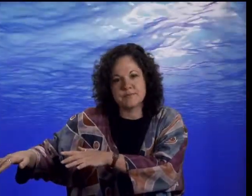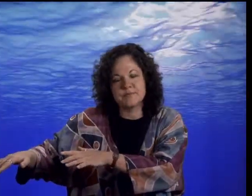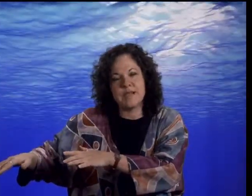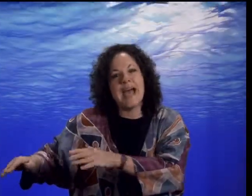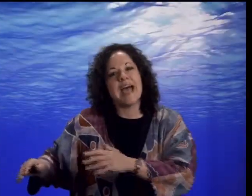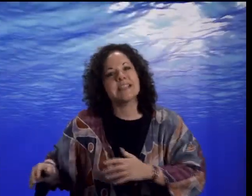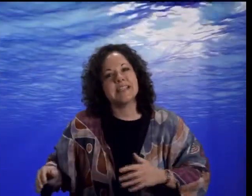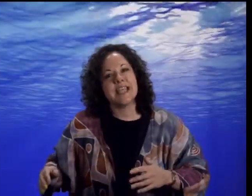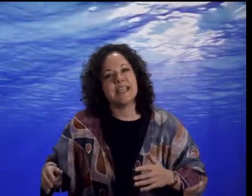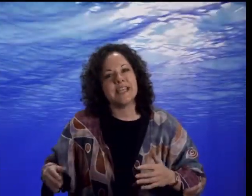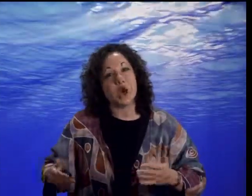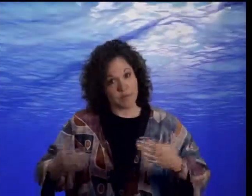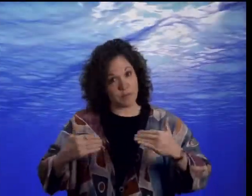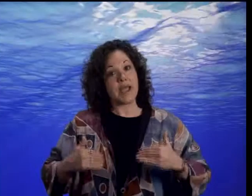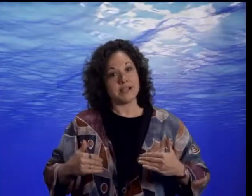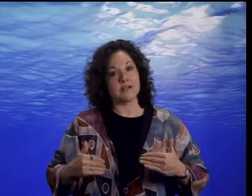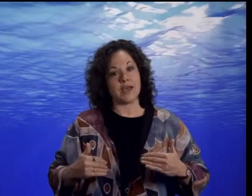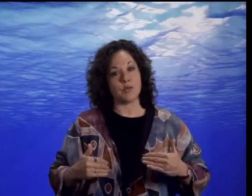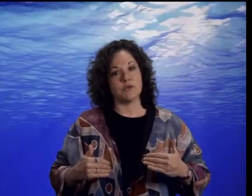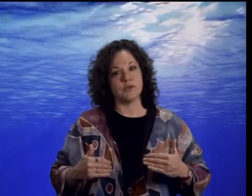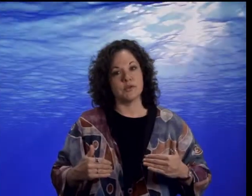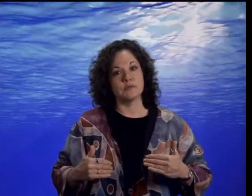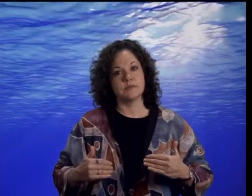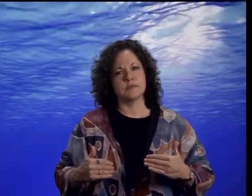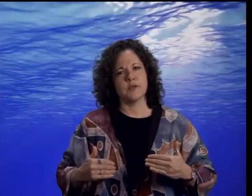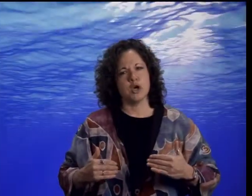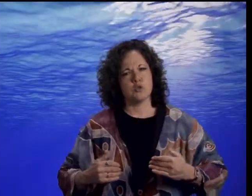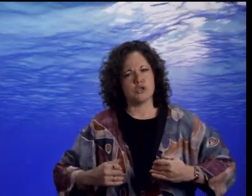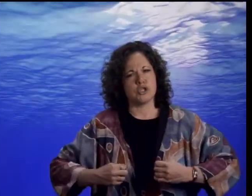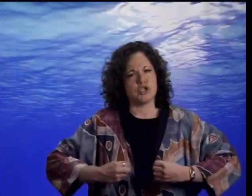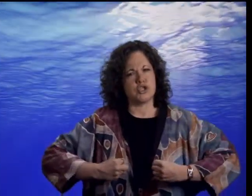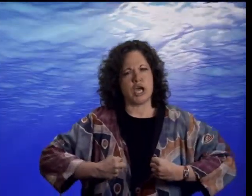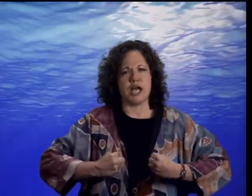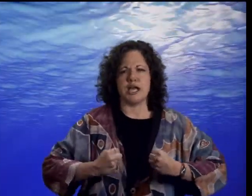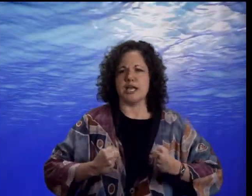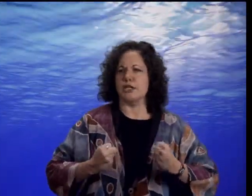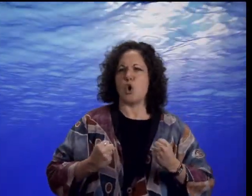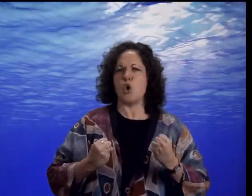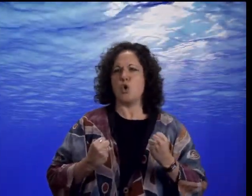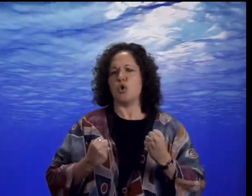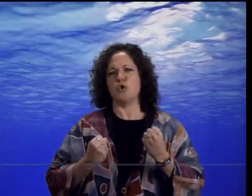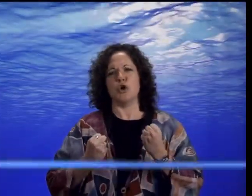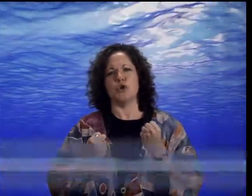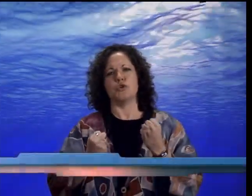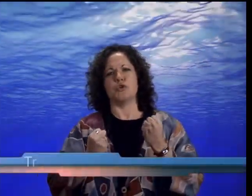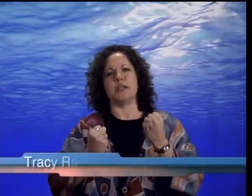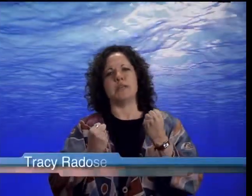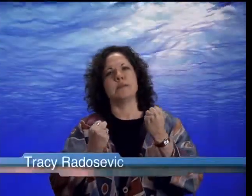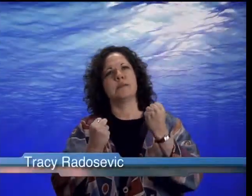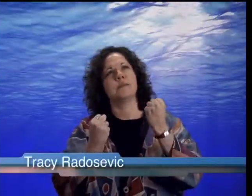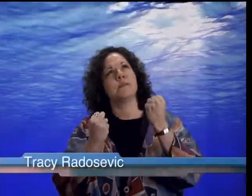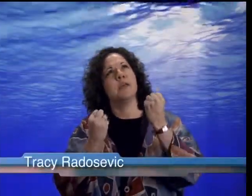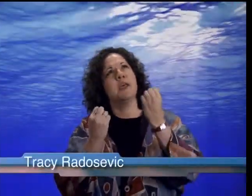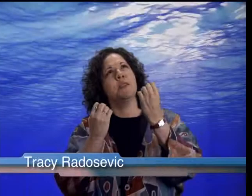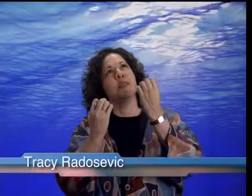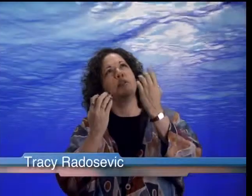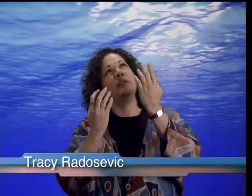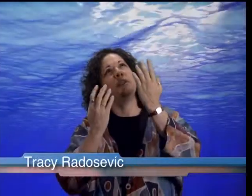And standing on the banks of that river was a giant old oak tree that had been there